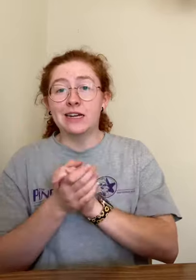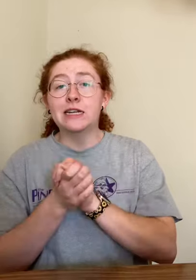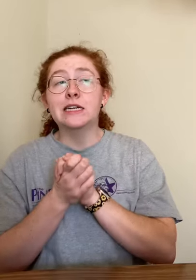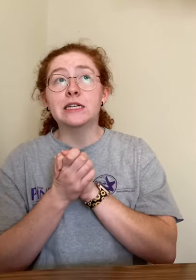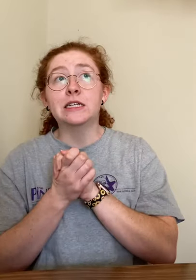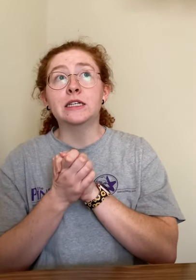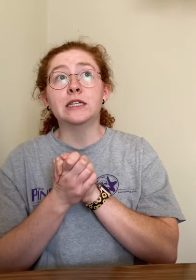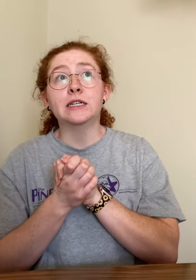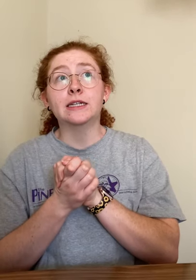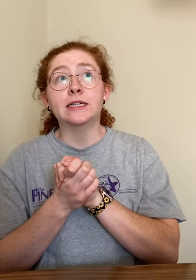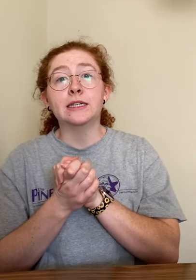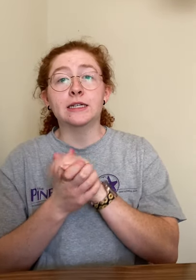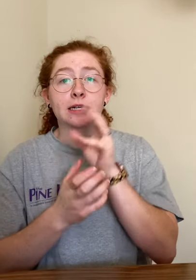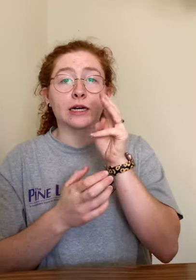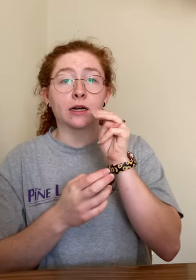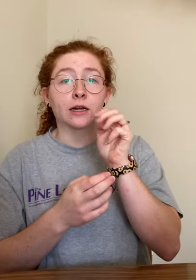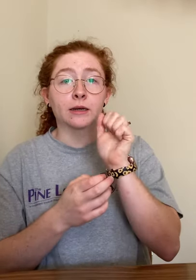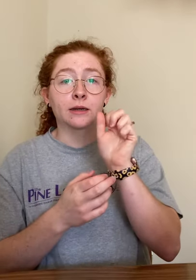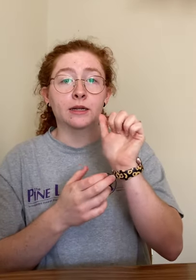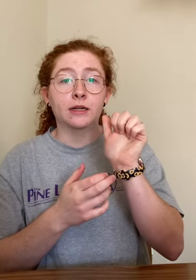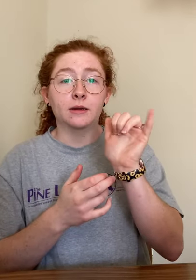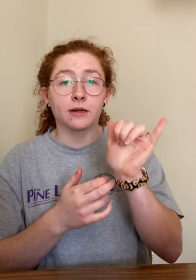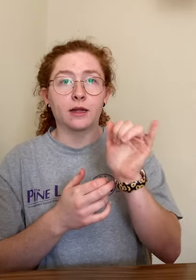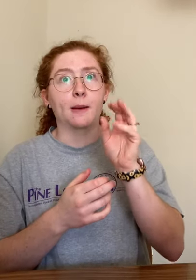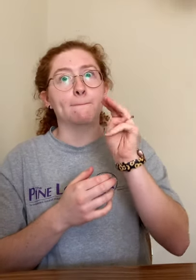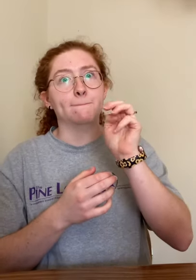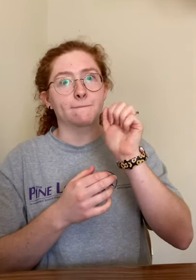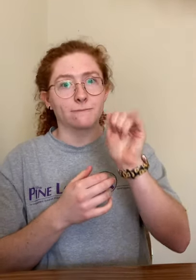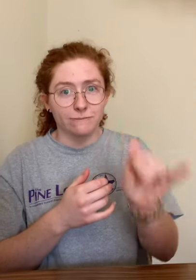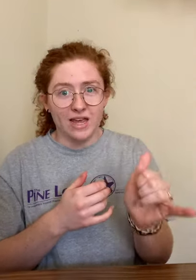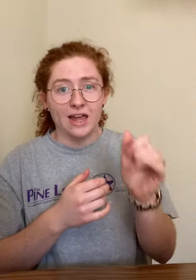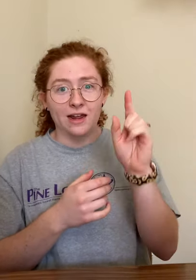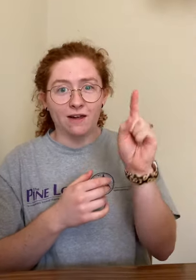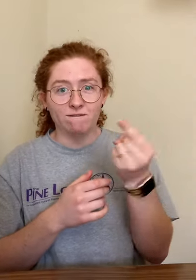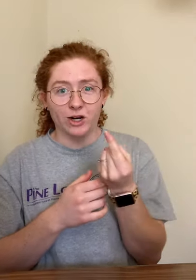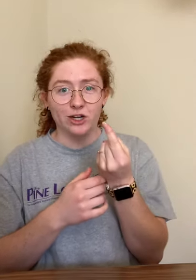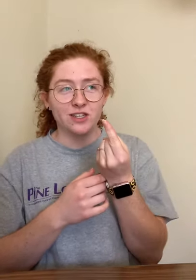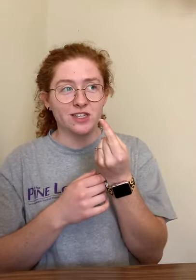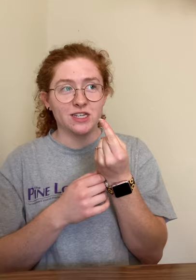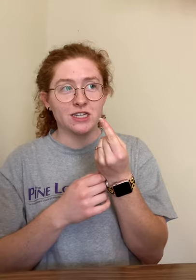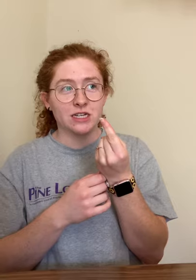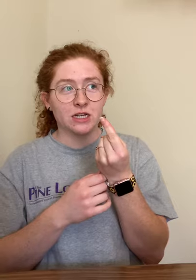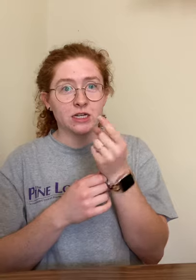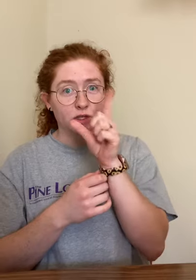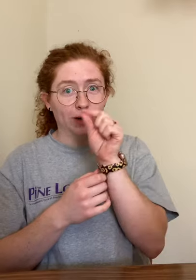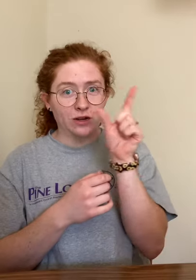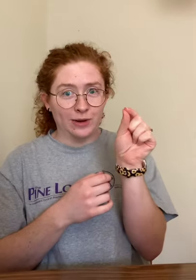on May 1st, 2020.